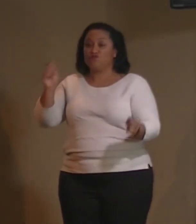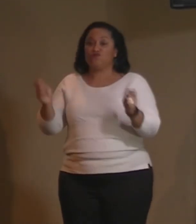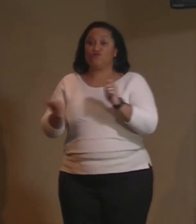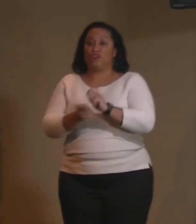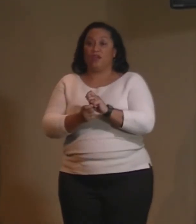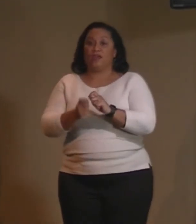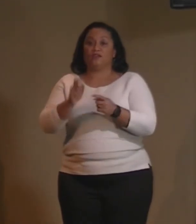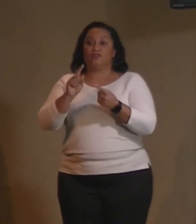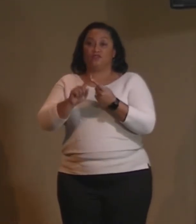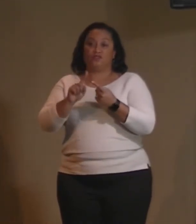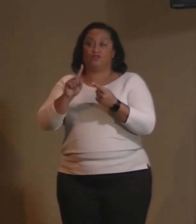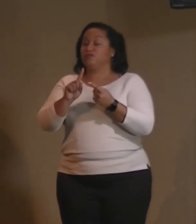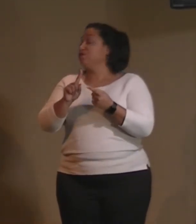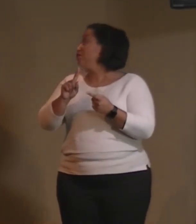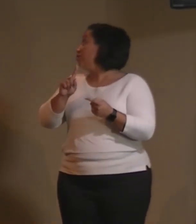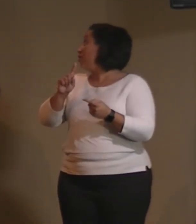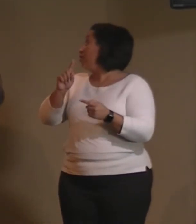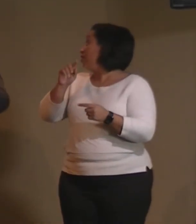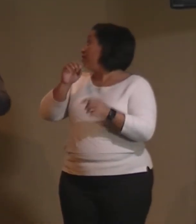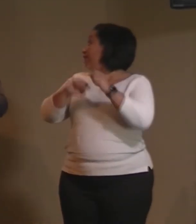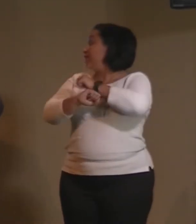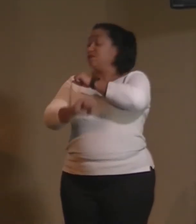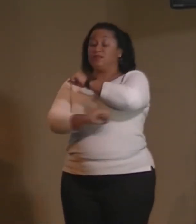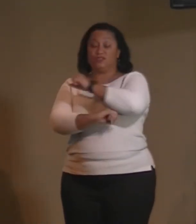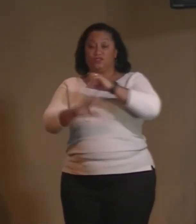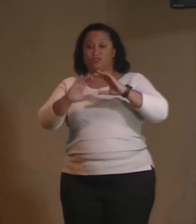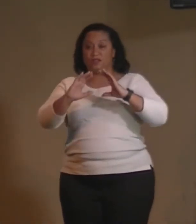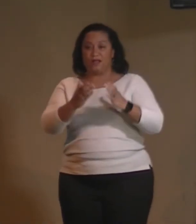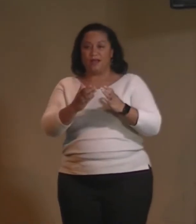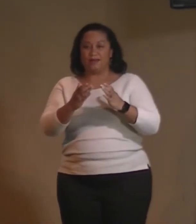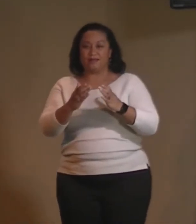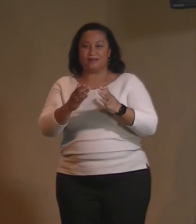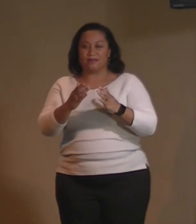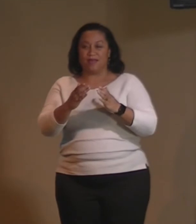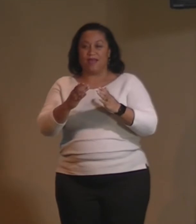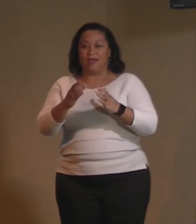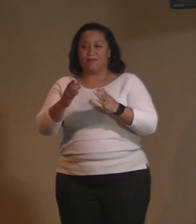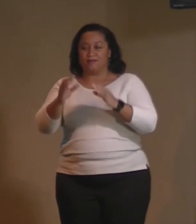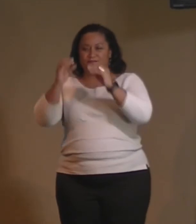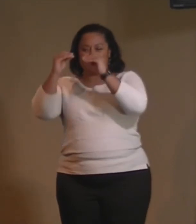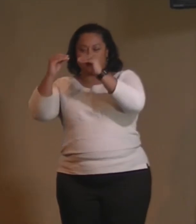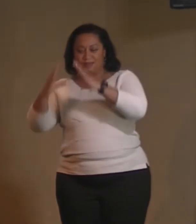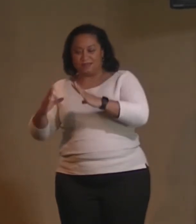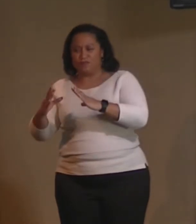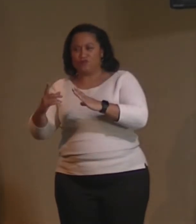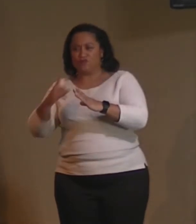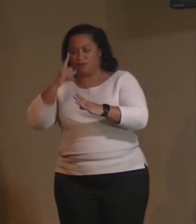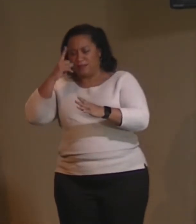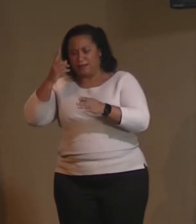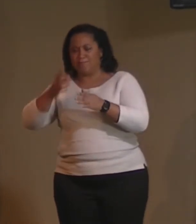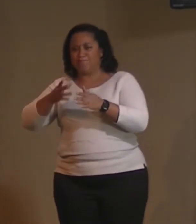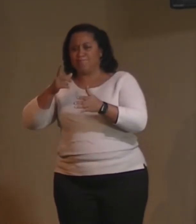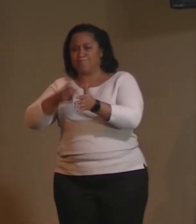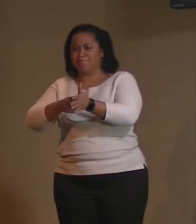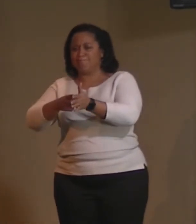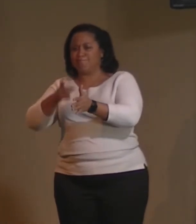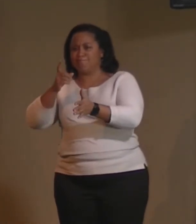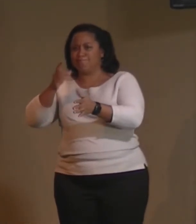the foundations class. And what was discovered by the instructors who revised it were that